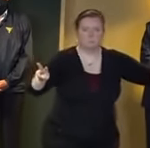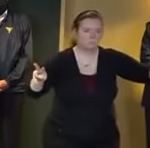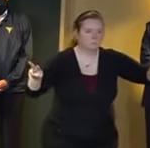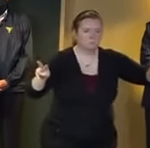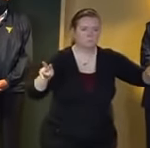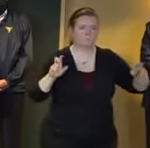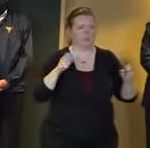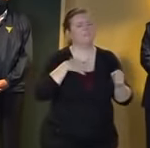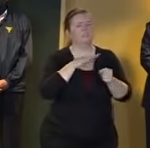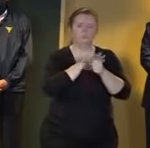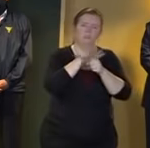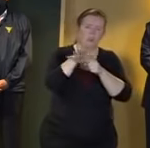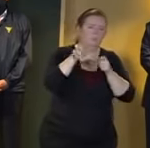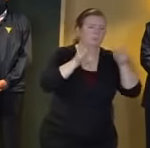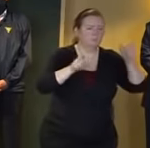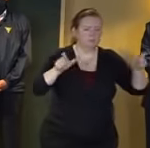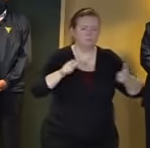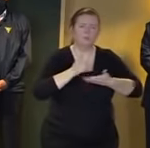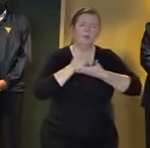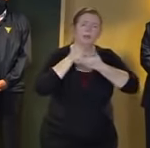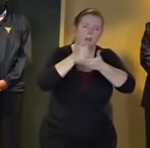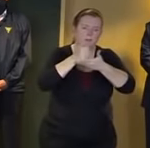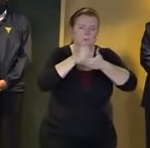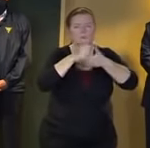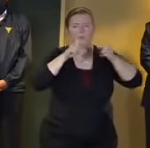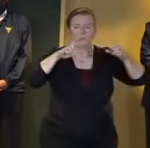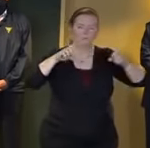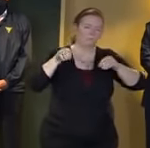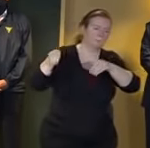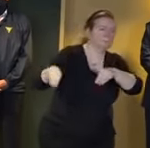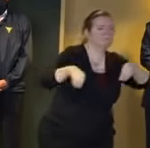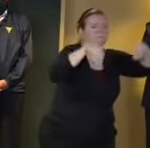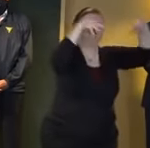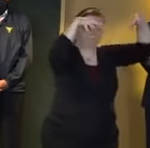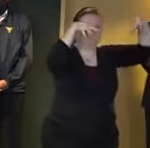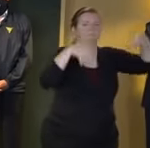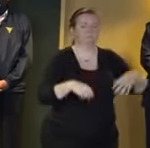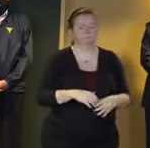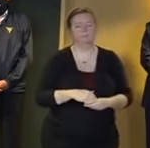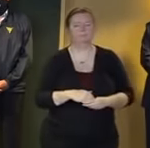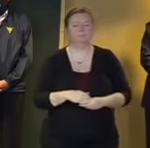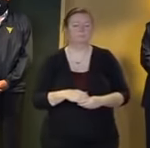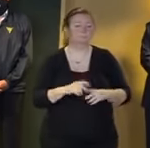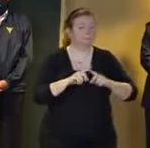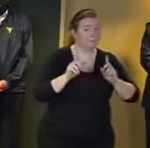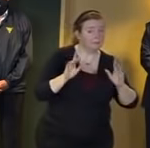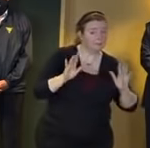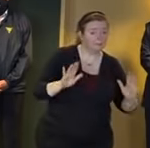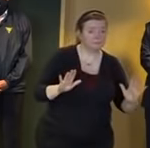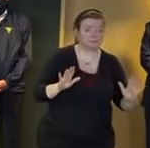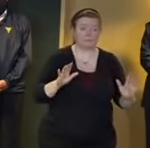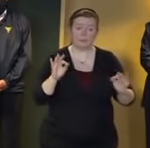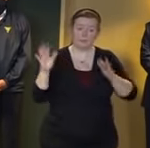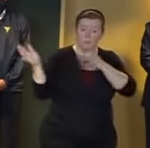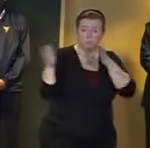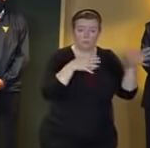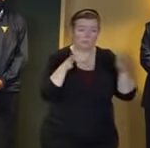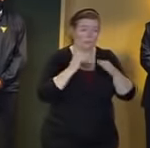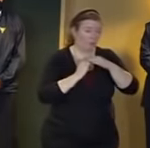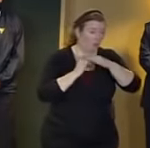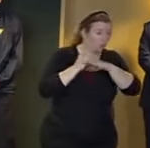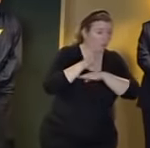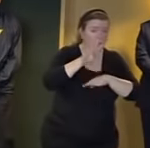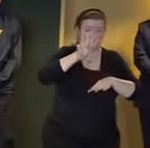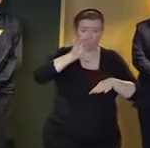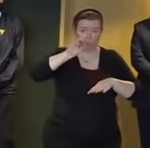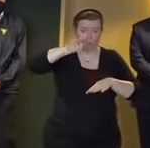to restore as quickly as possible but again if those winds are in excess of 40 miles per hour